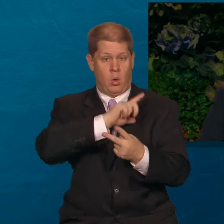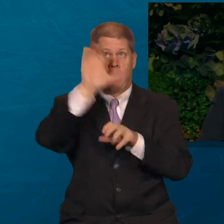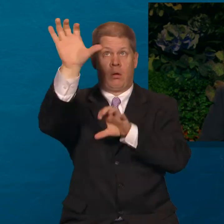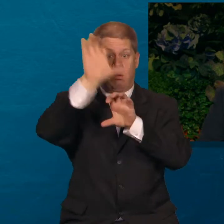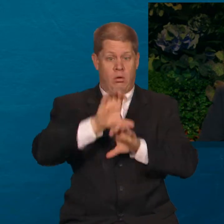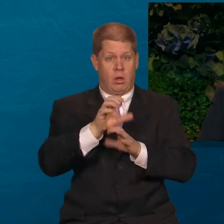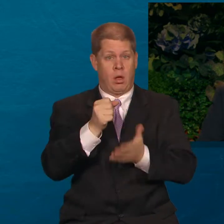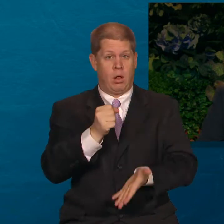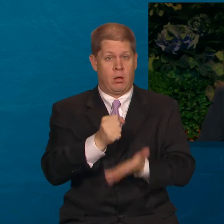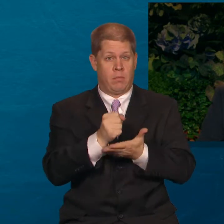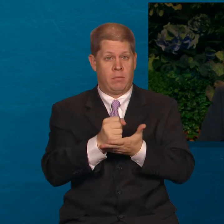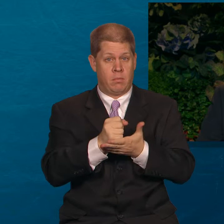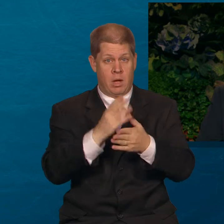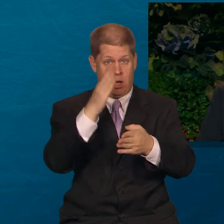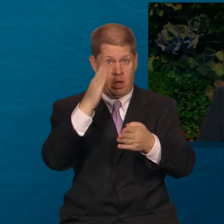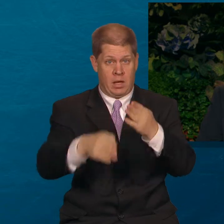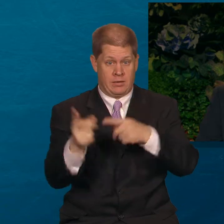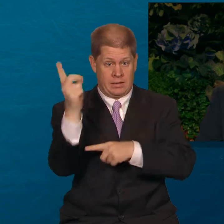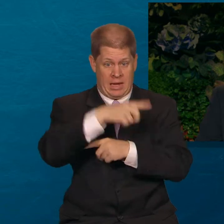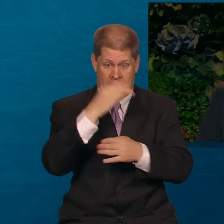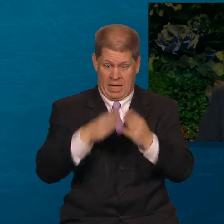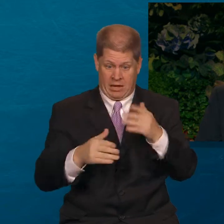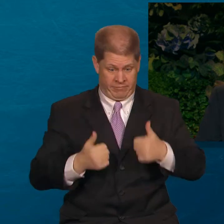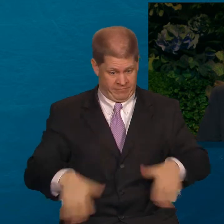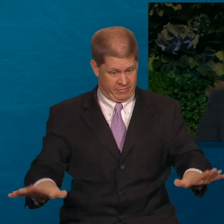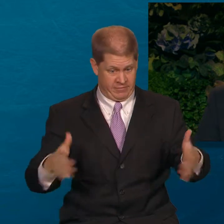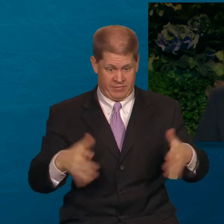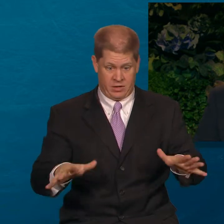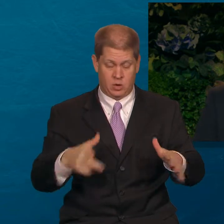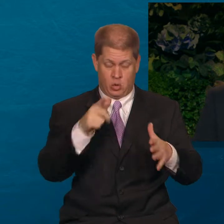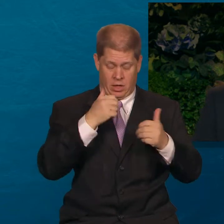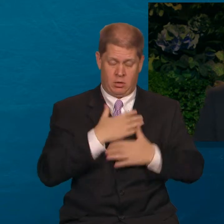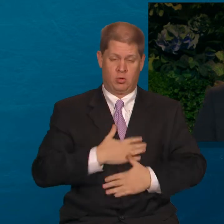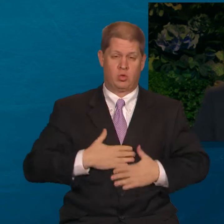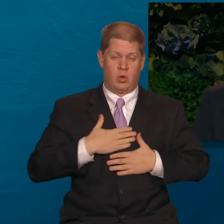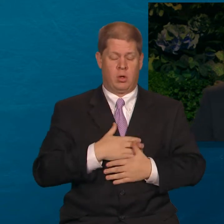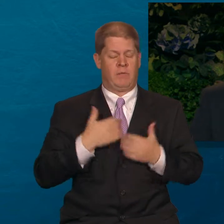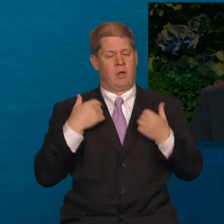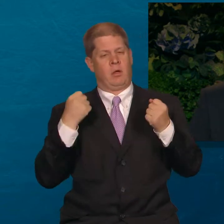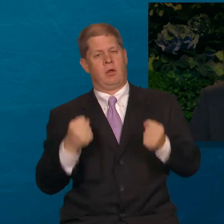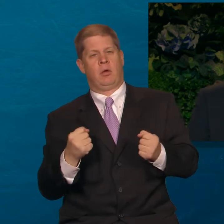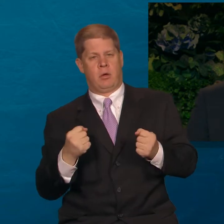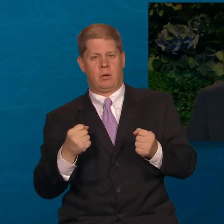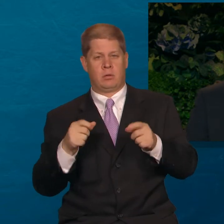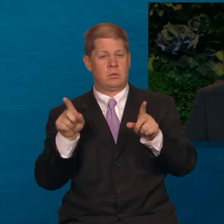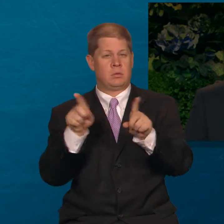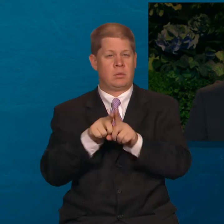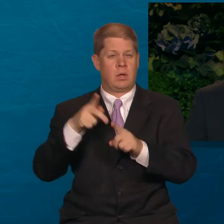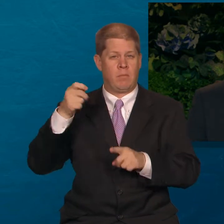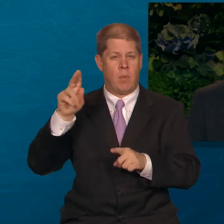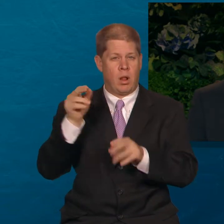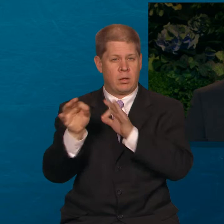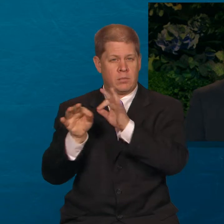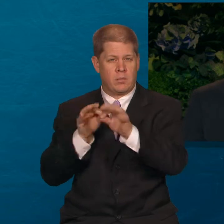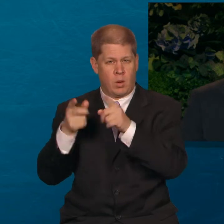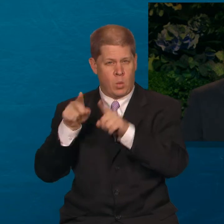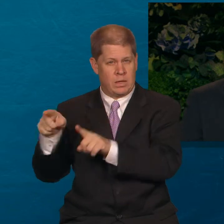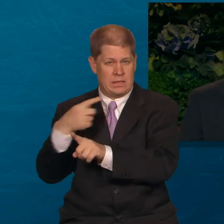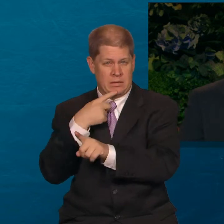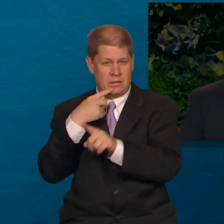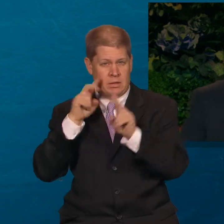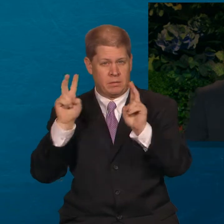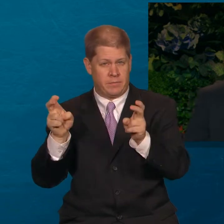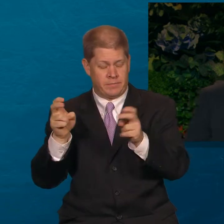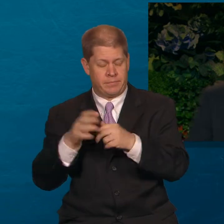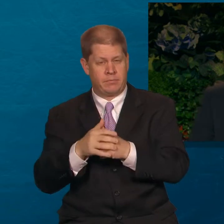help, at the end of the race you will be able to enjoy the confidence that the Apostle Paul expressed when he said,